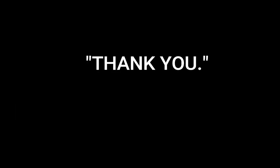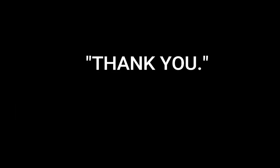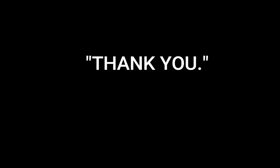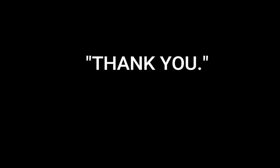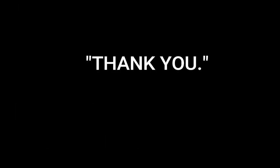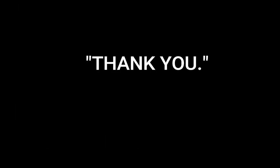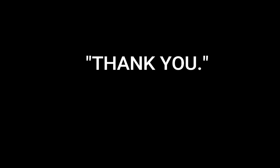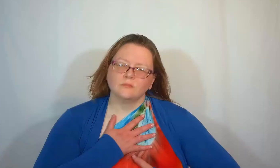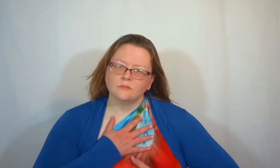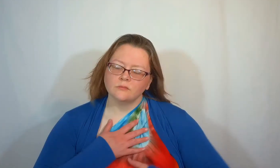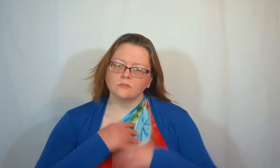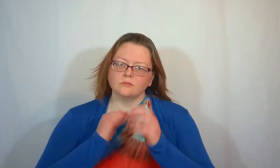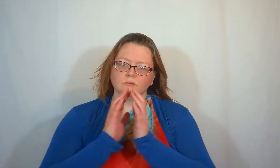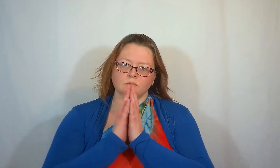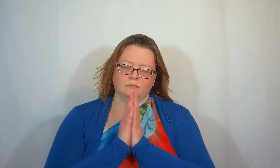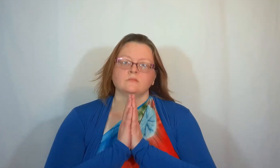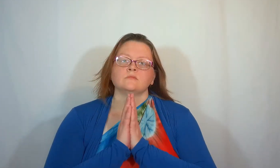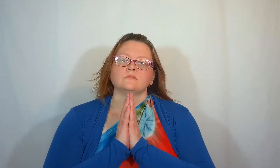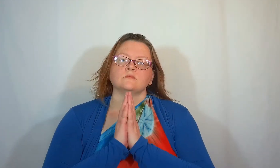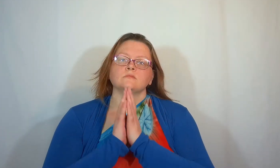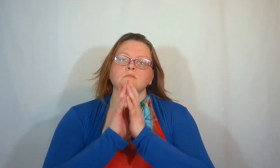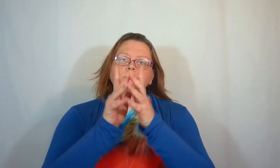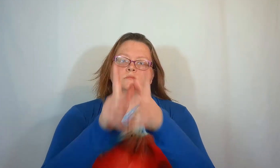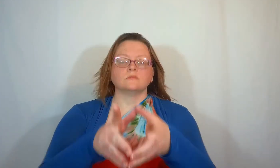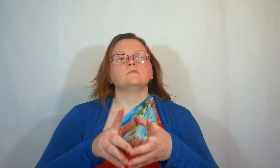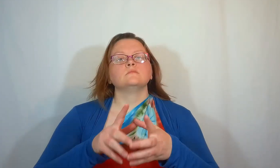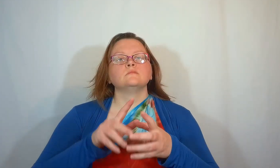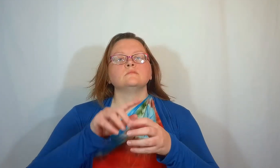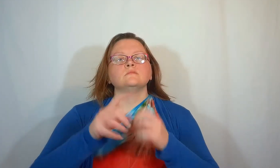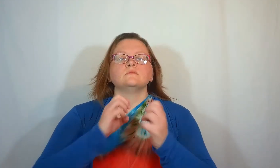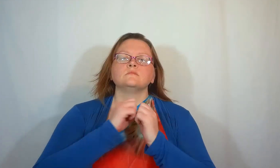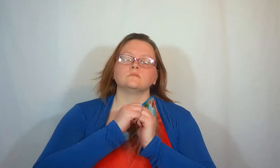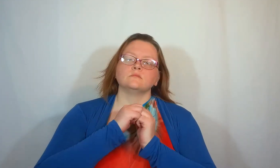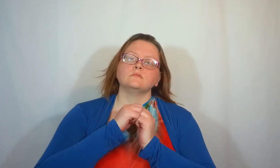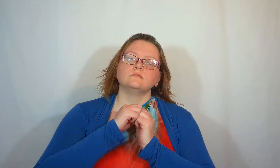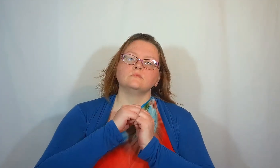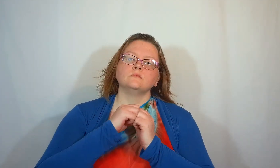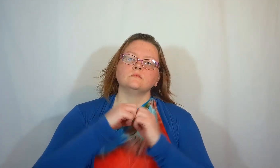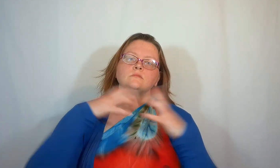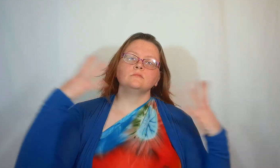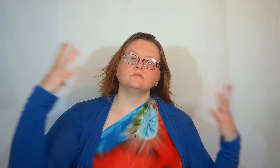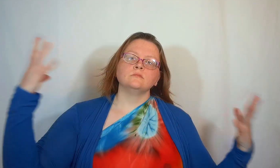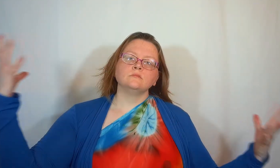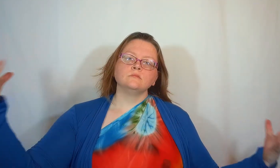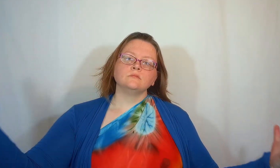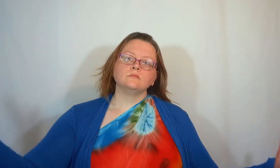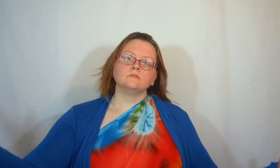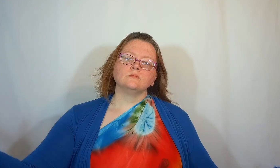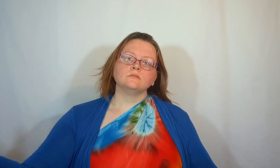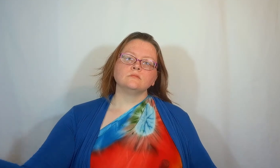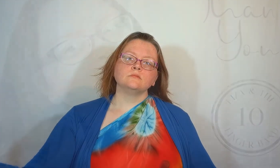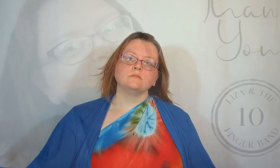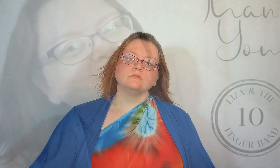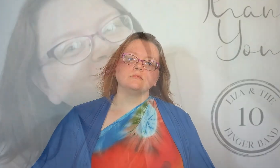I will be with you till the world blows up Hmm.